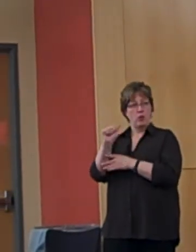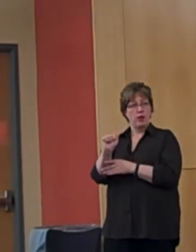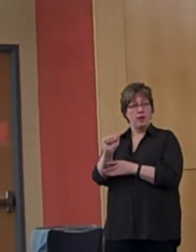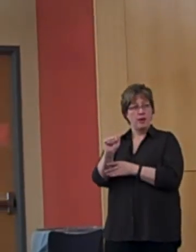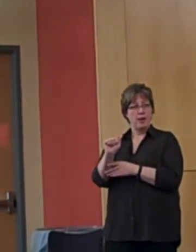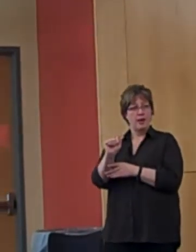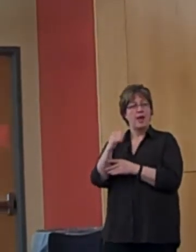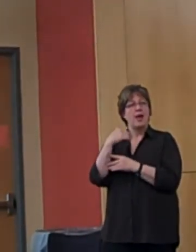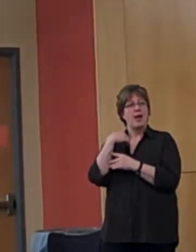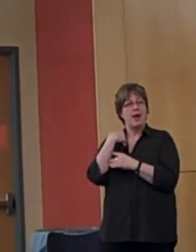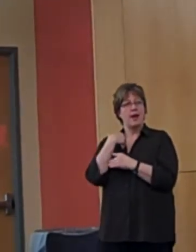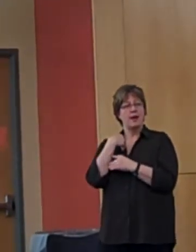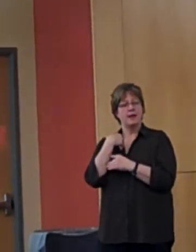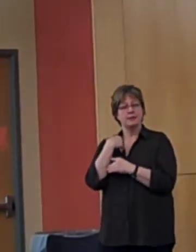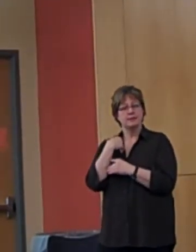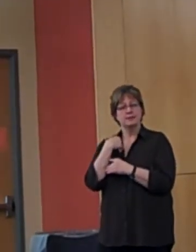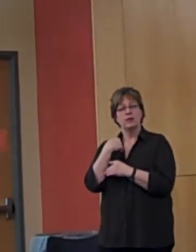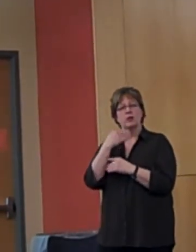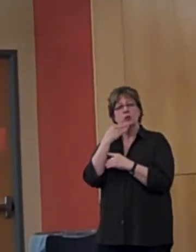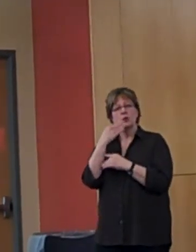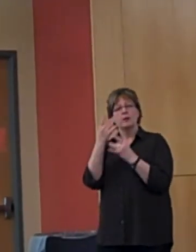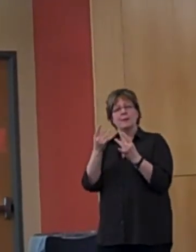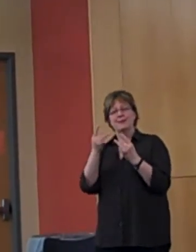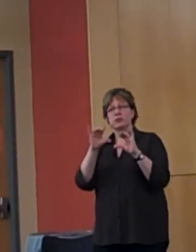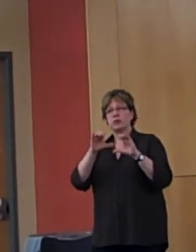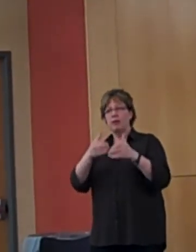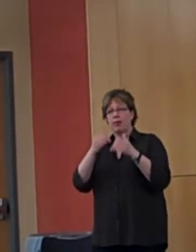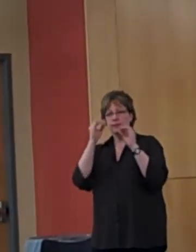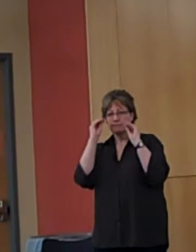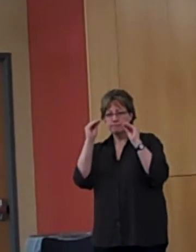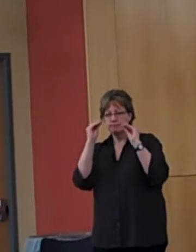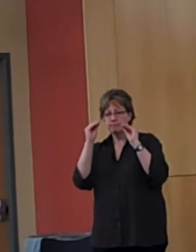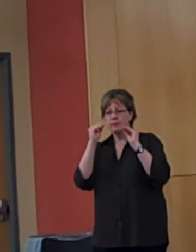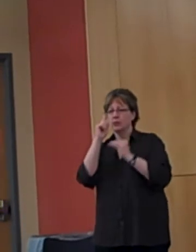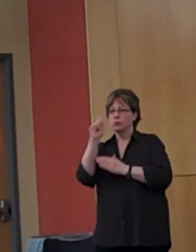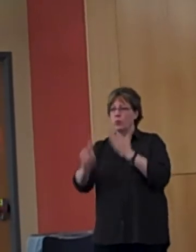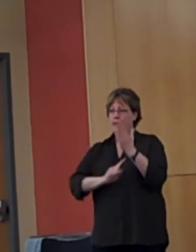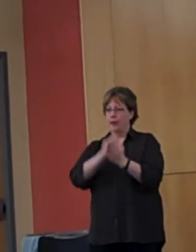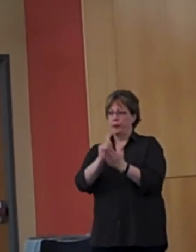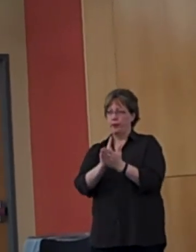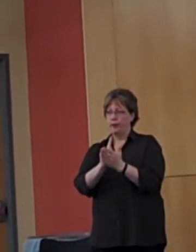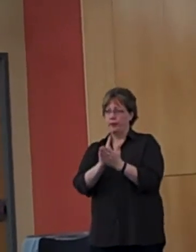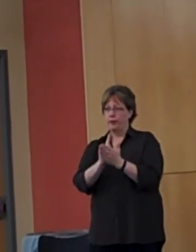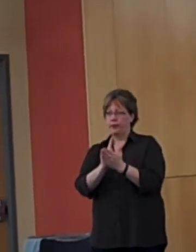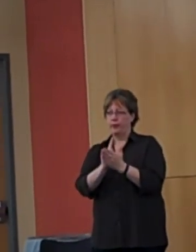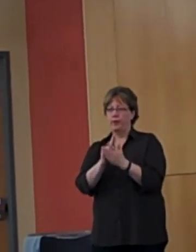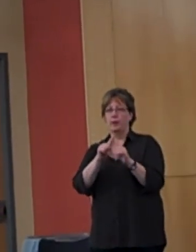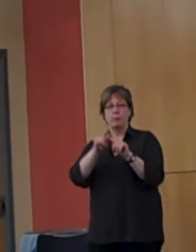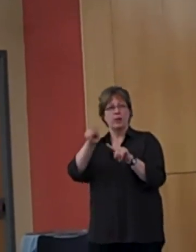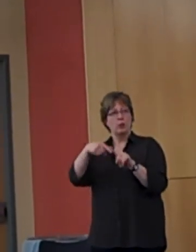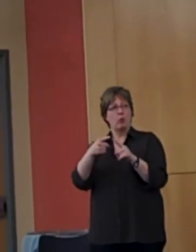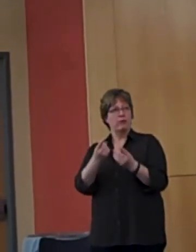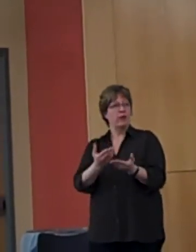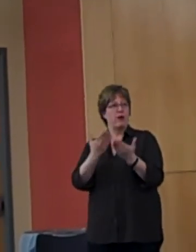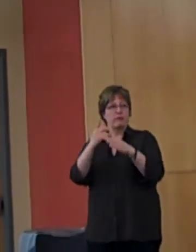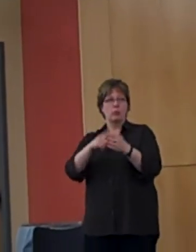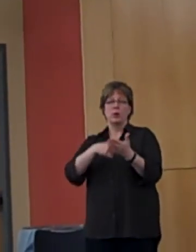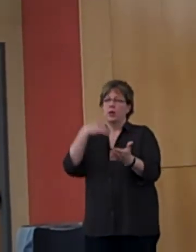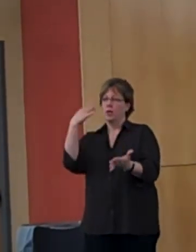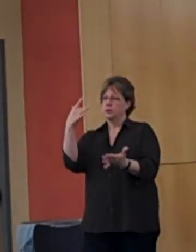instructive meditation class that's actually a whole hour long. However, it's only offered sporadically and is therefore